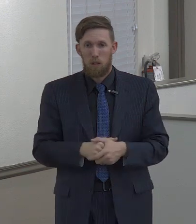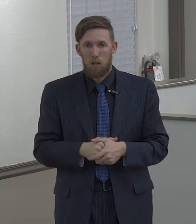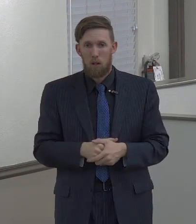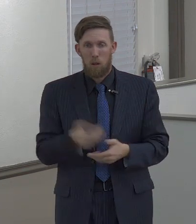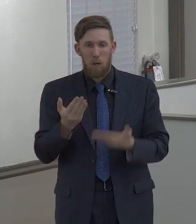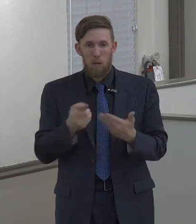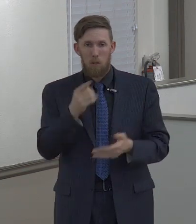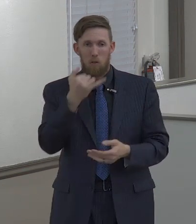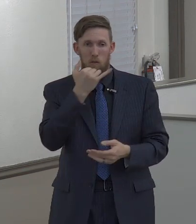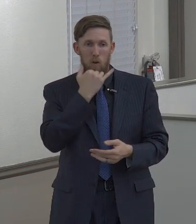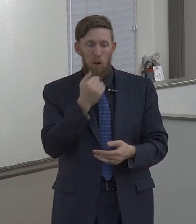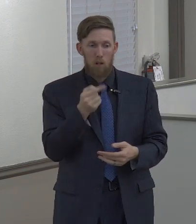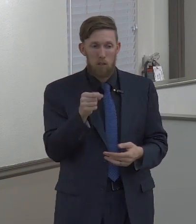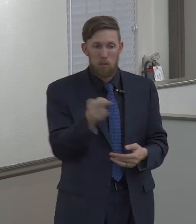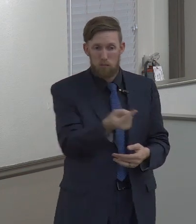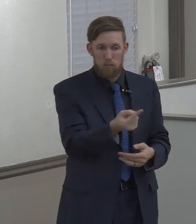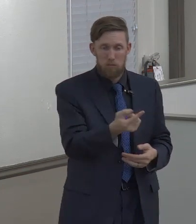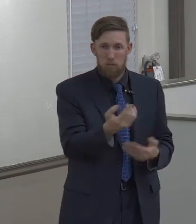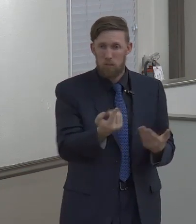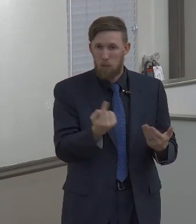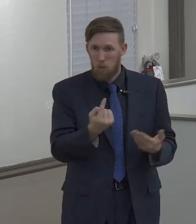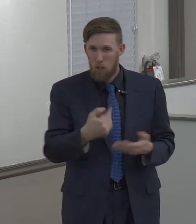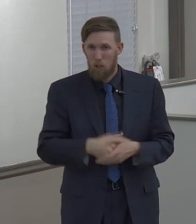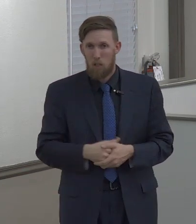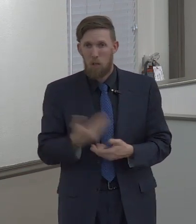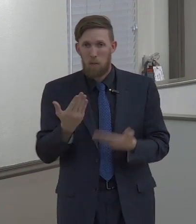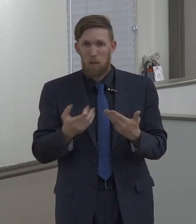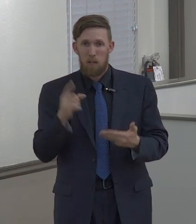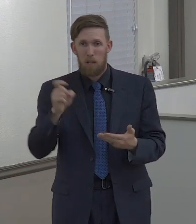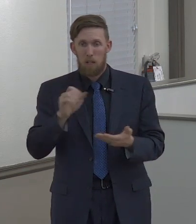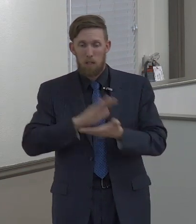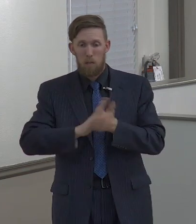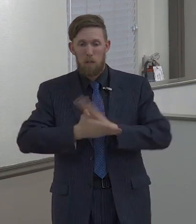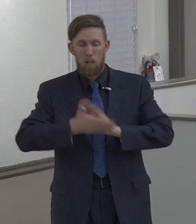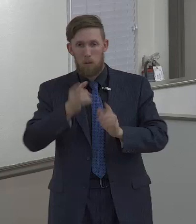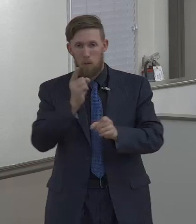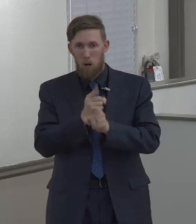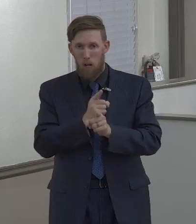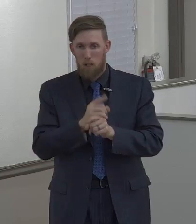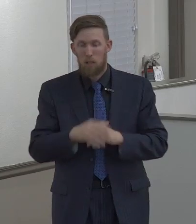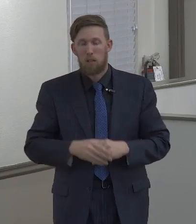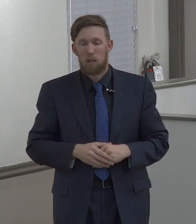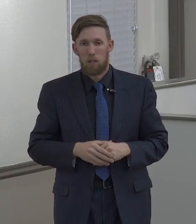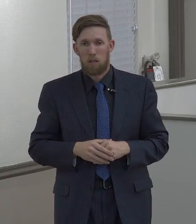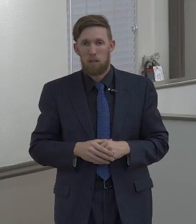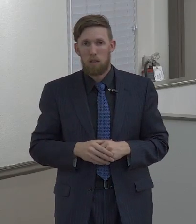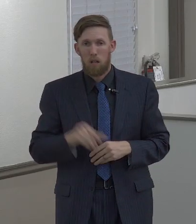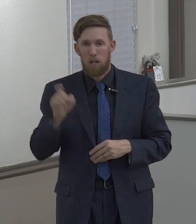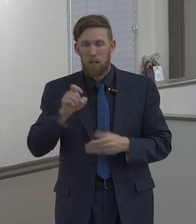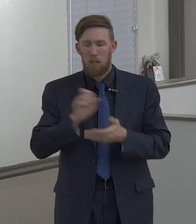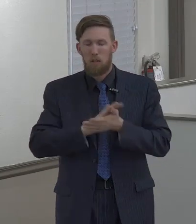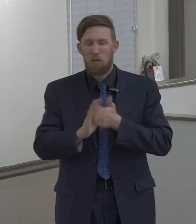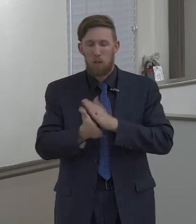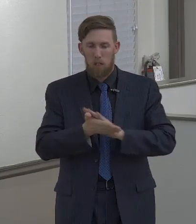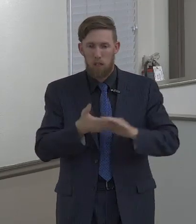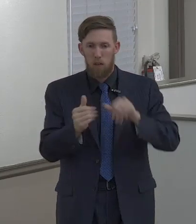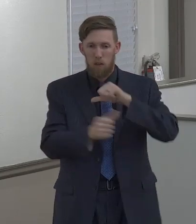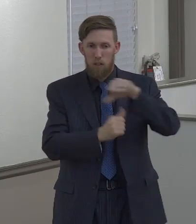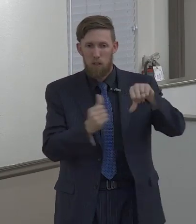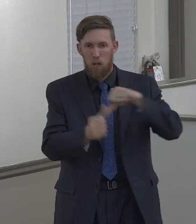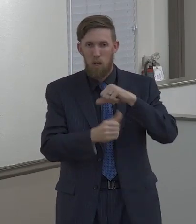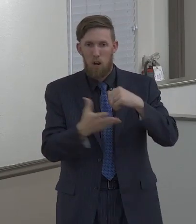maybe they've wronged you and you just need to turn it over to the Lord give your forgiveness and just